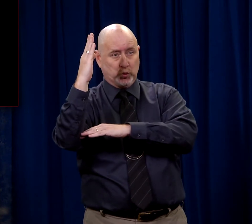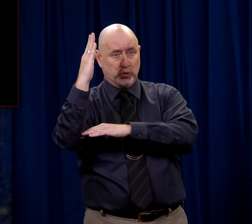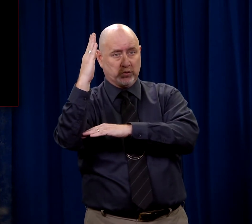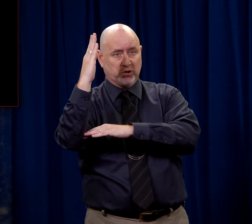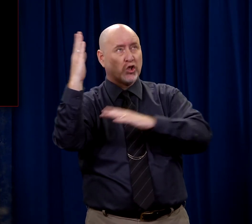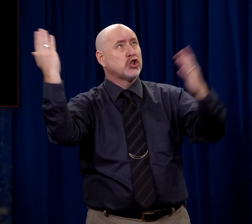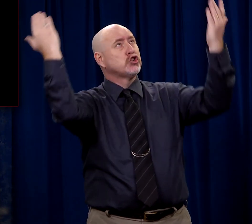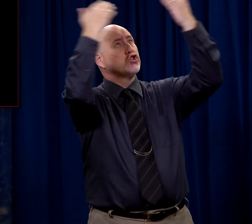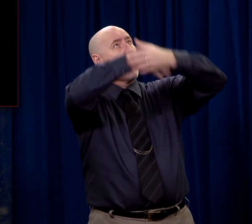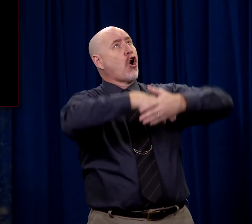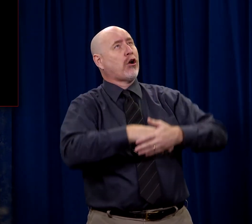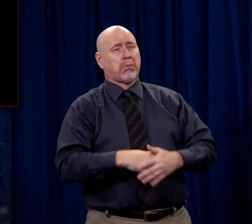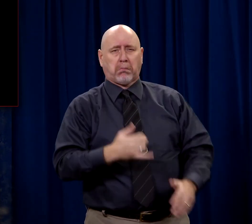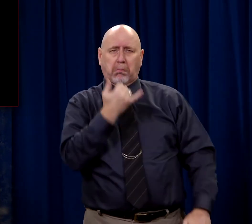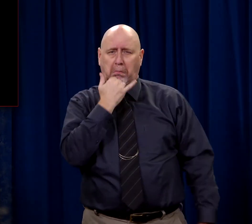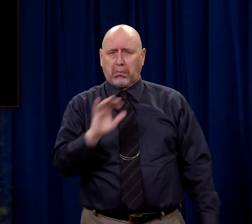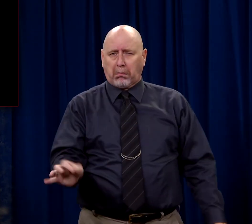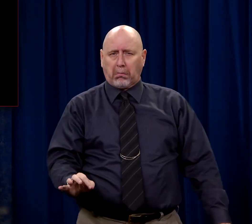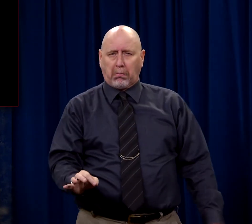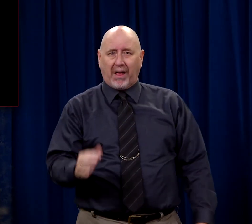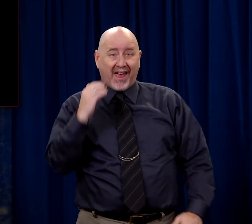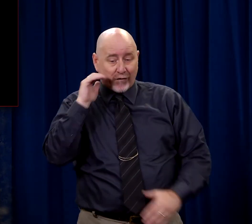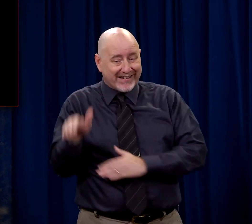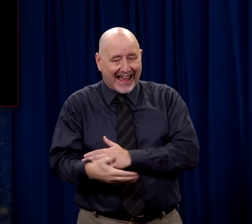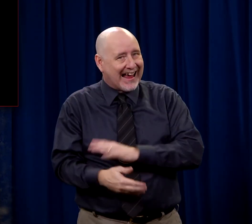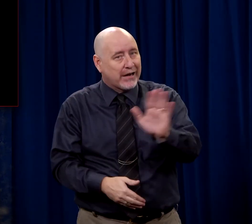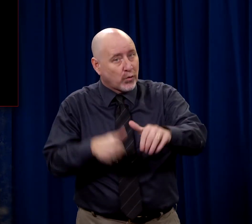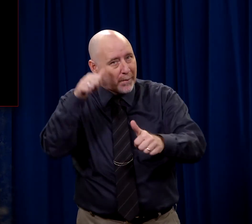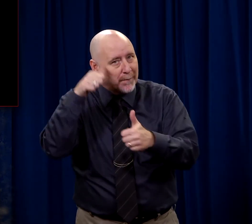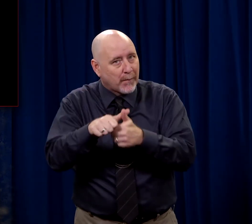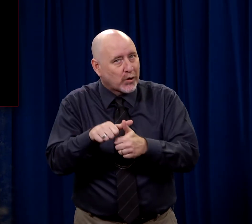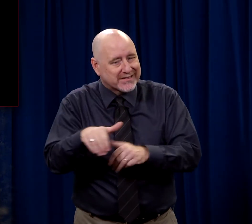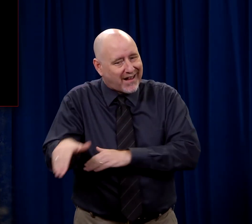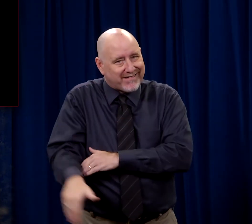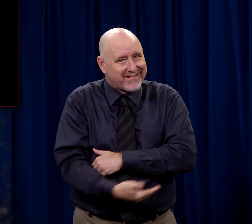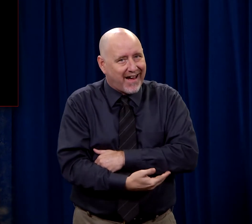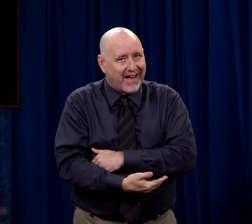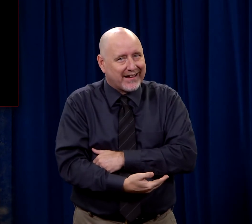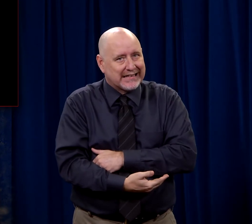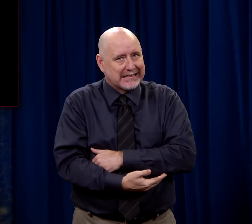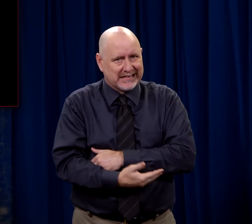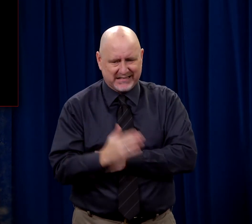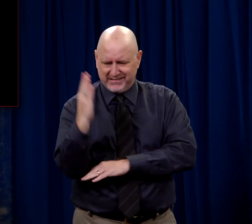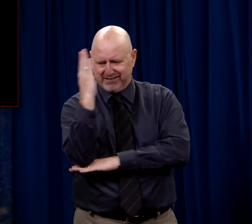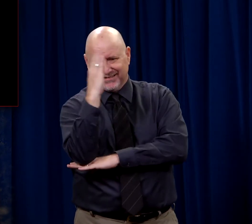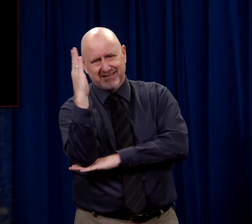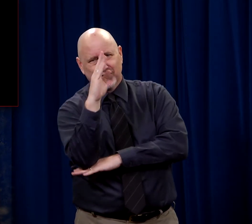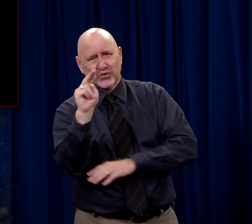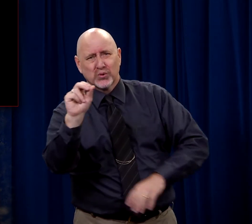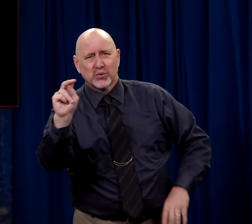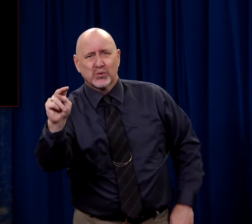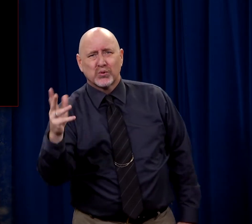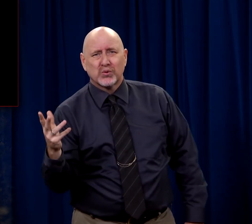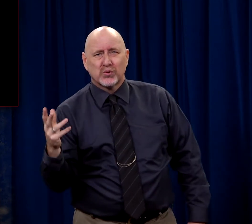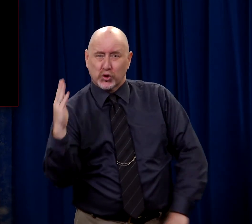Well you say, what's the big deal? It's dark. It gets dark every night. No, it's not night. It's not night. That's not even close to nighttime. It's noon.